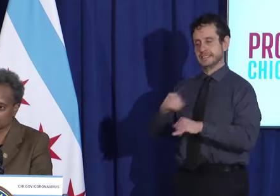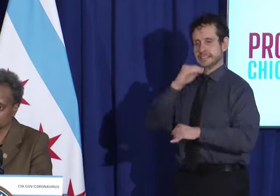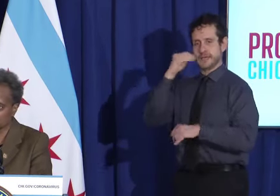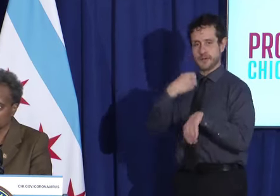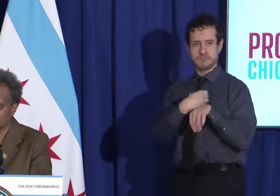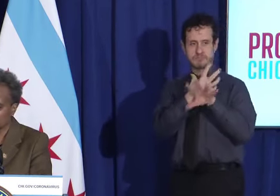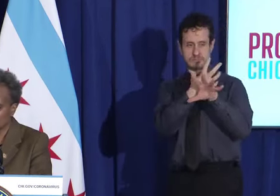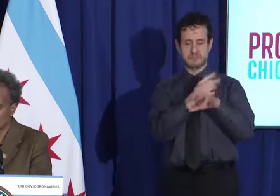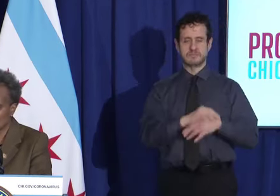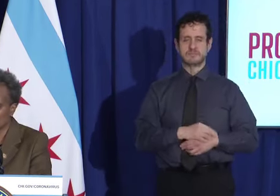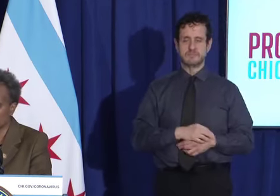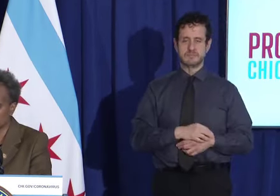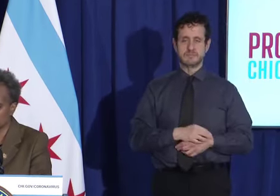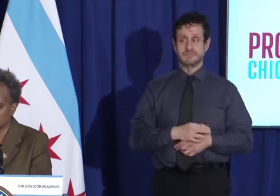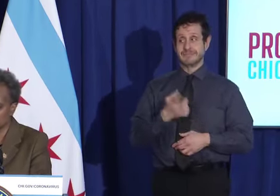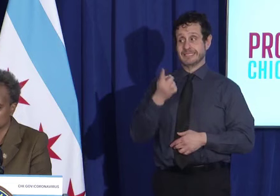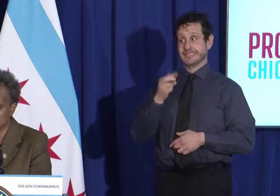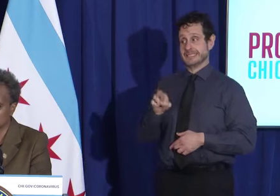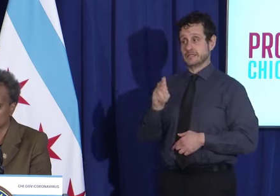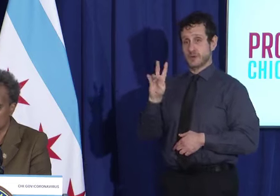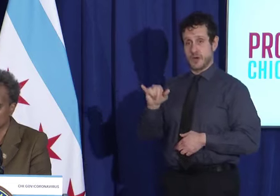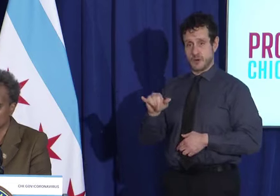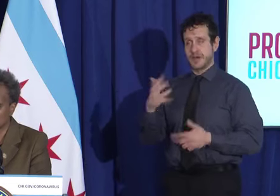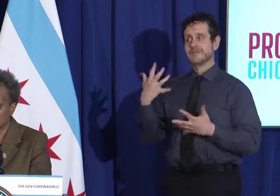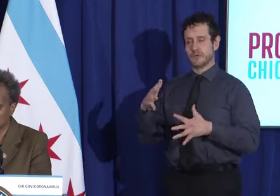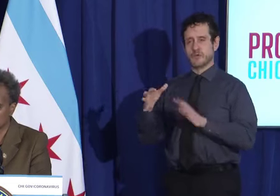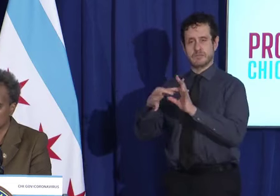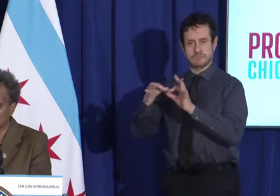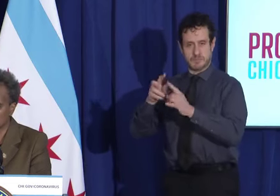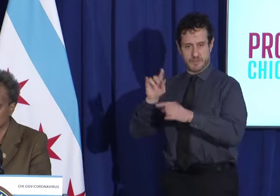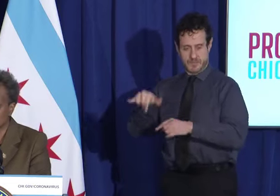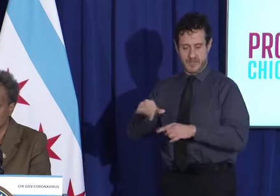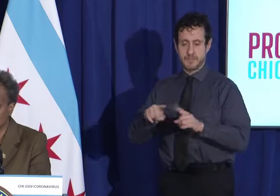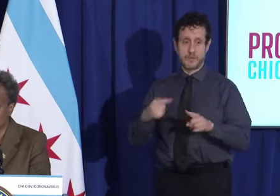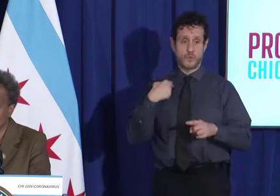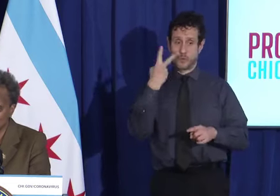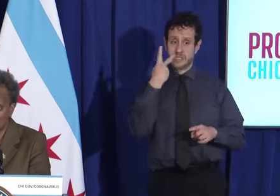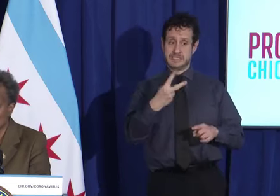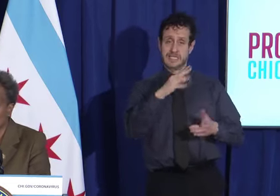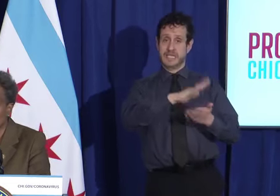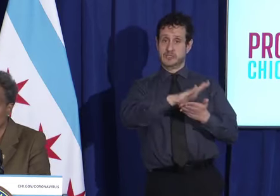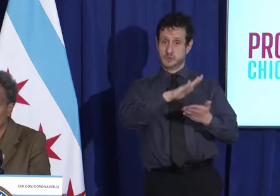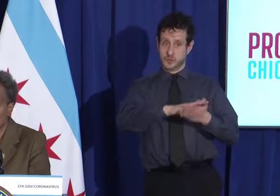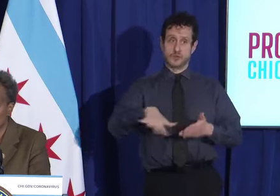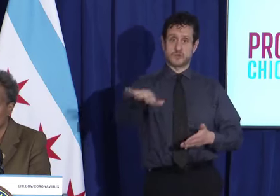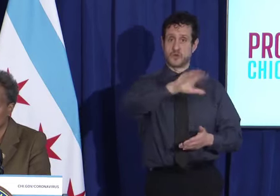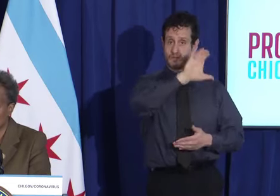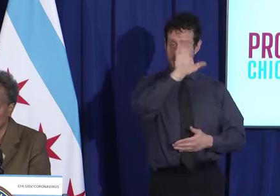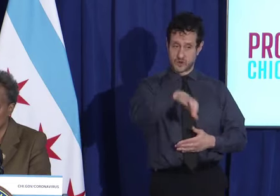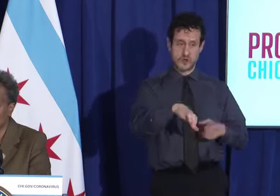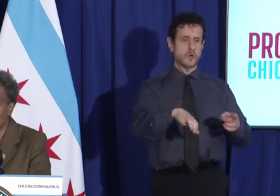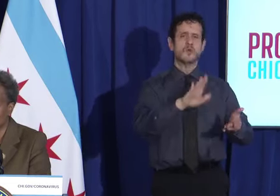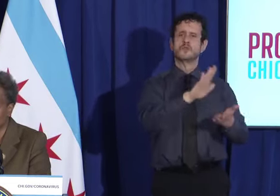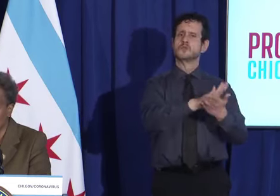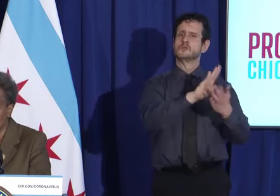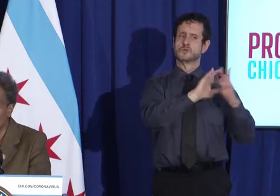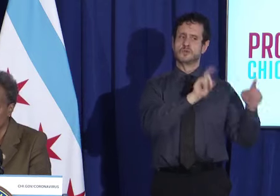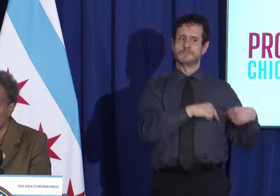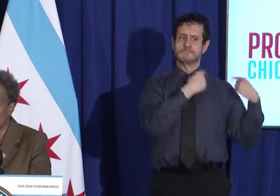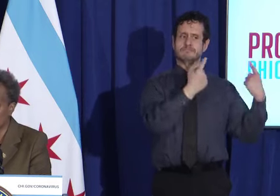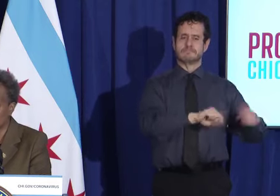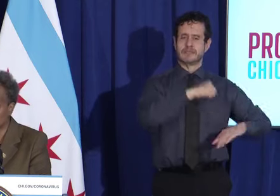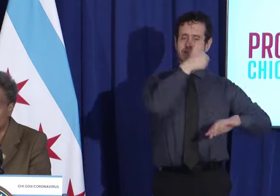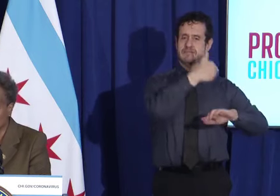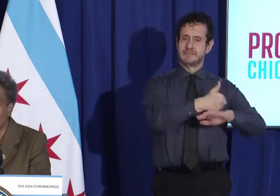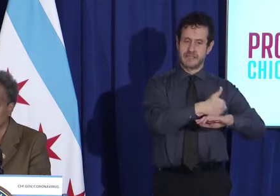extensively. What we've seen in schools across the city is that they have, from day one, implemented a series